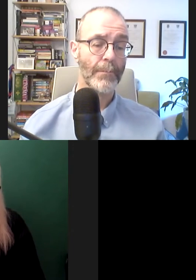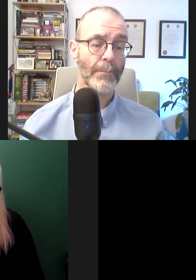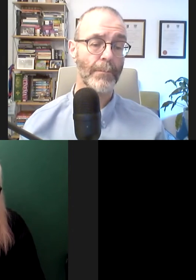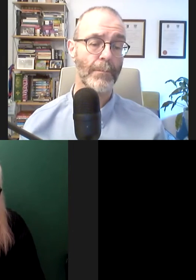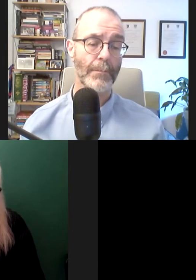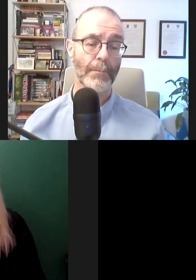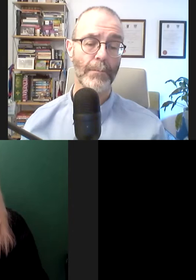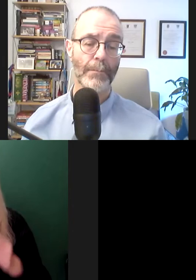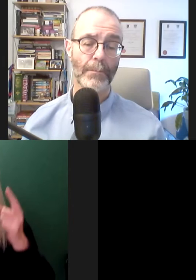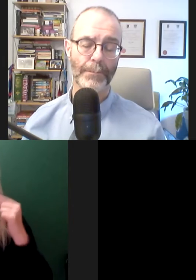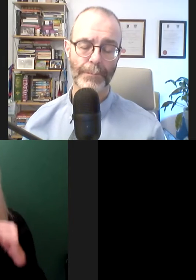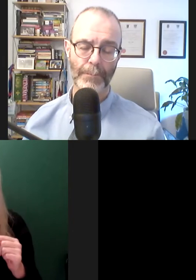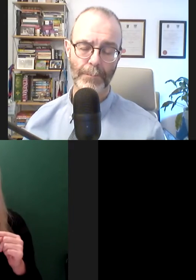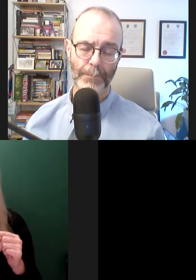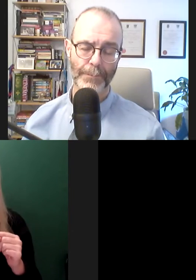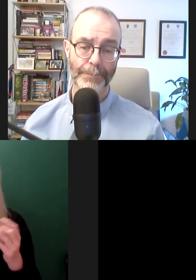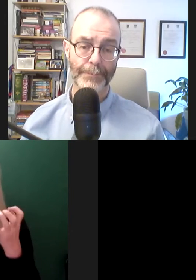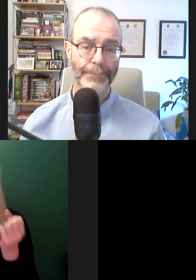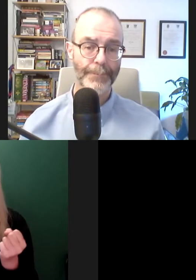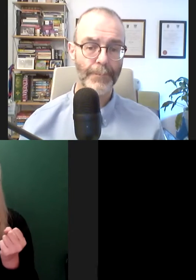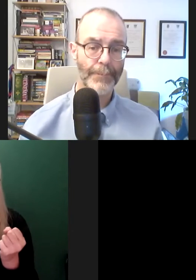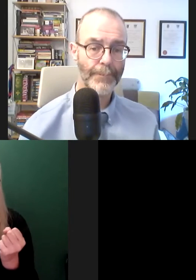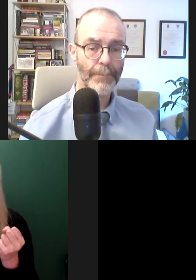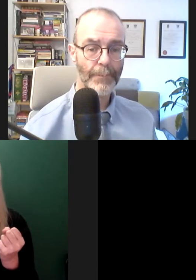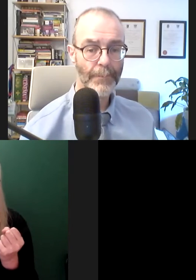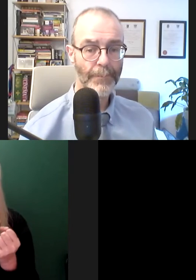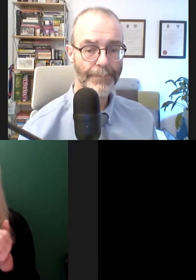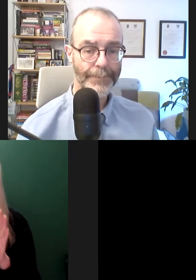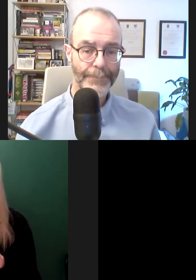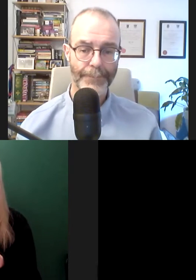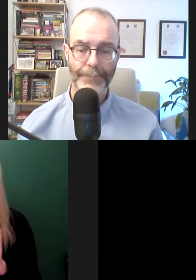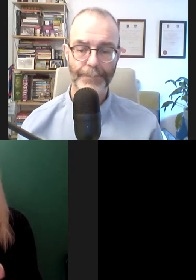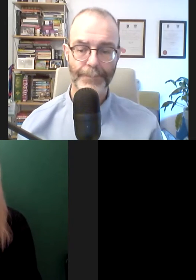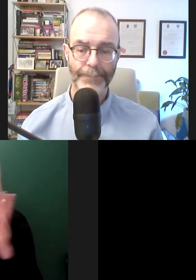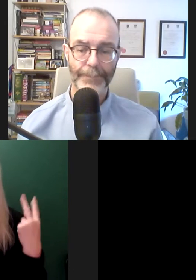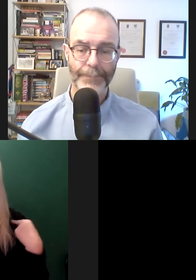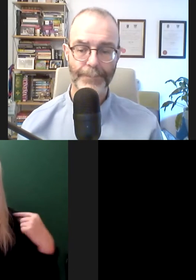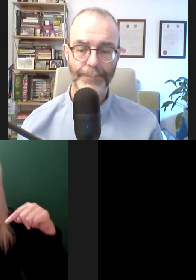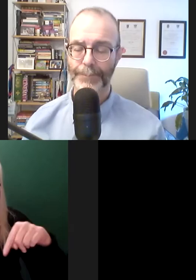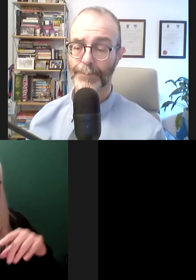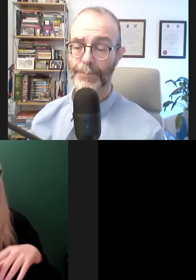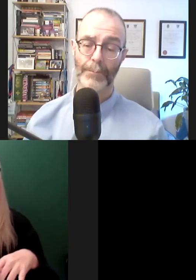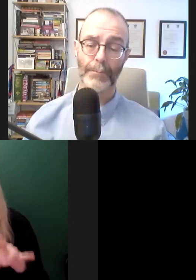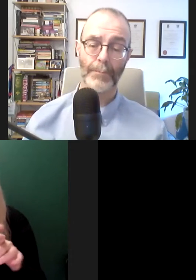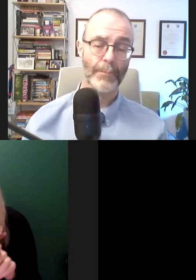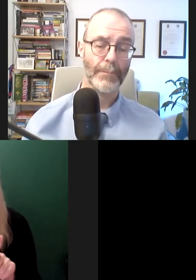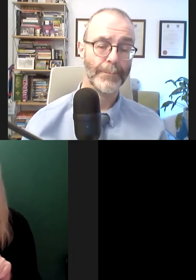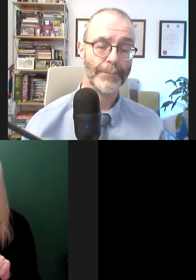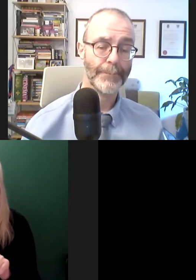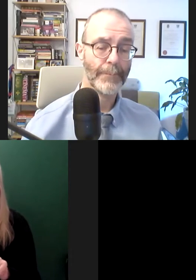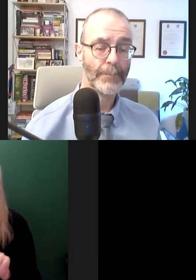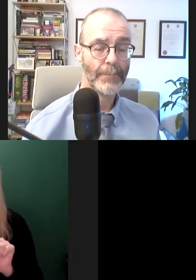would also like to draw to your attention that we have also have Irish Sign Language here today. And please make sure to pin that on your screen.